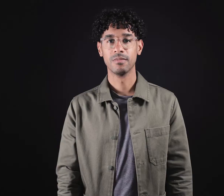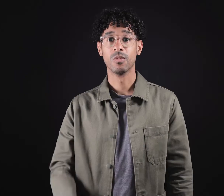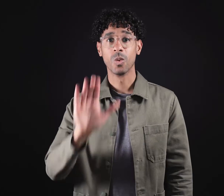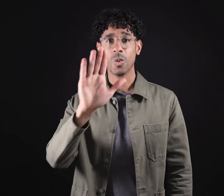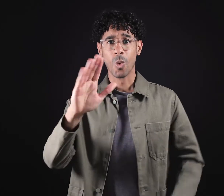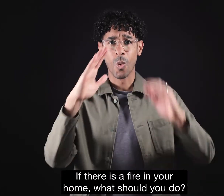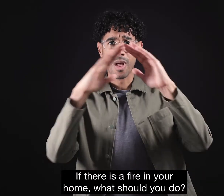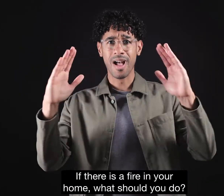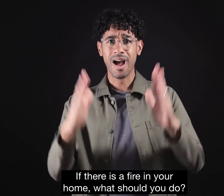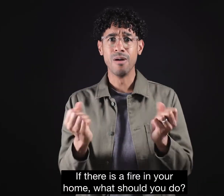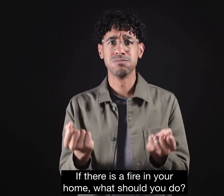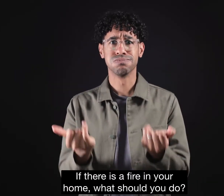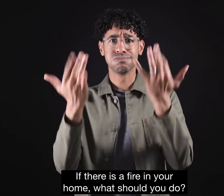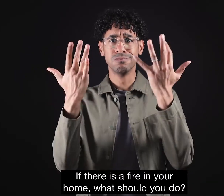If there is a fire in your home, what should you do?